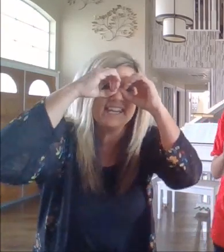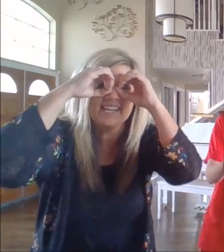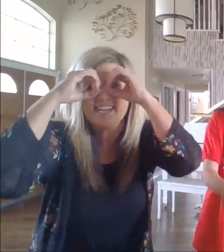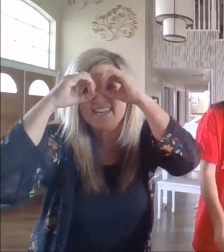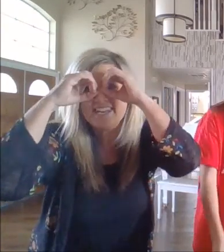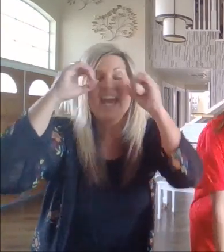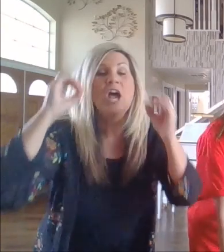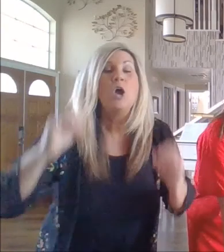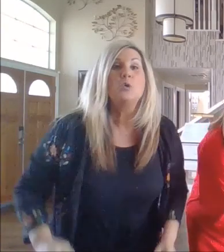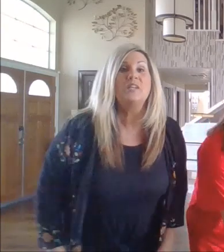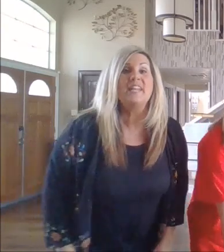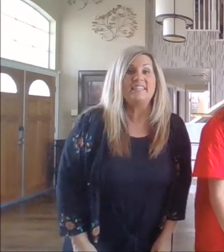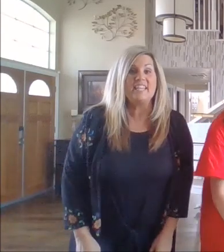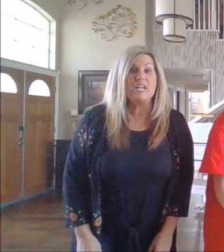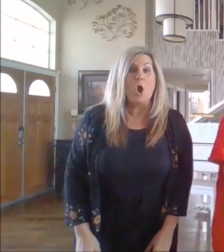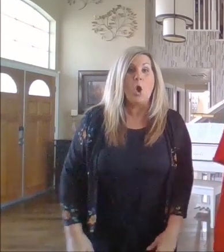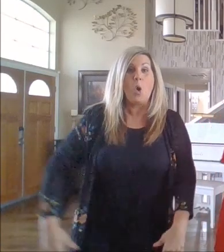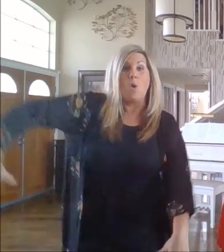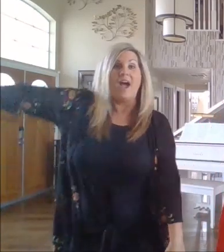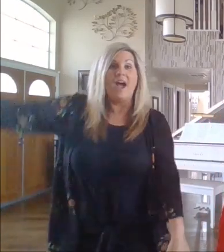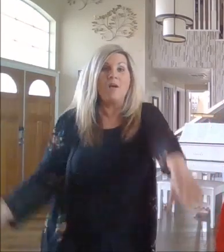Who let the O out?